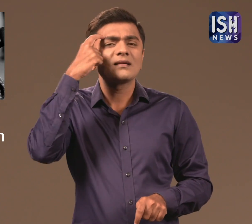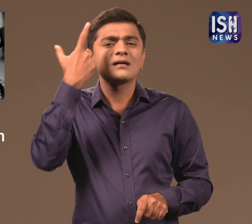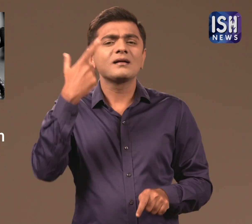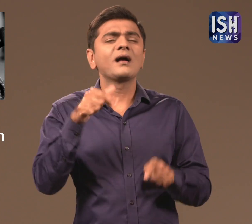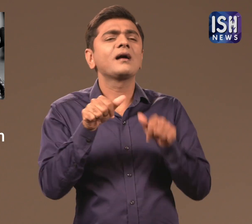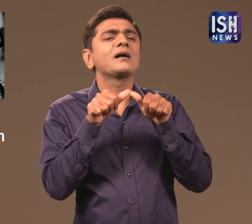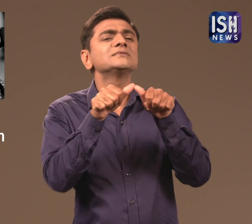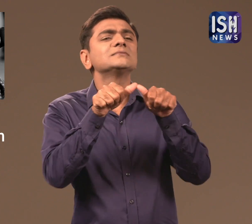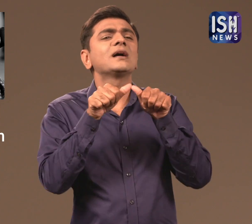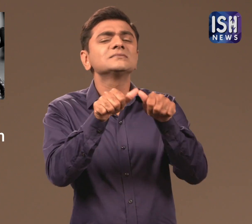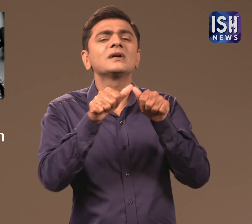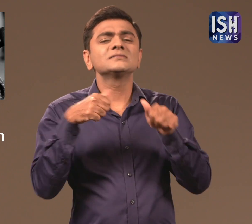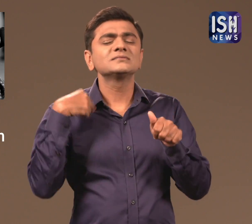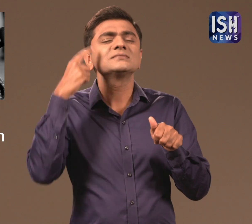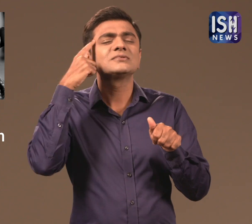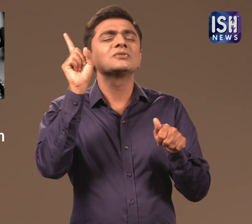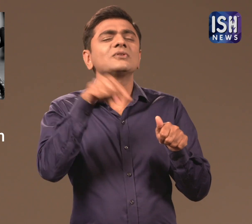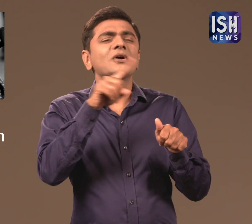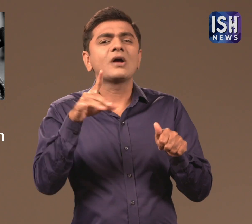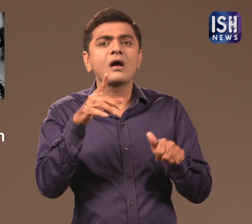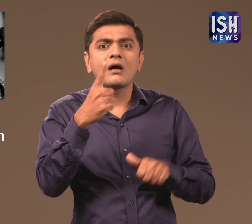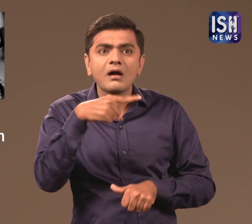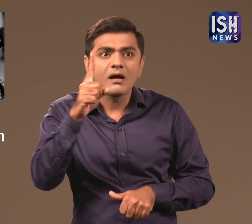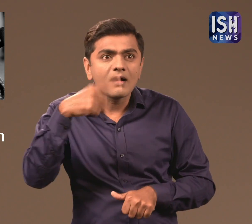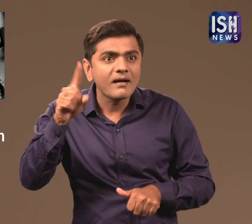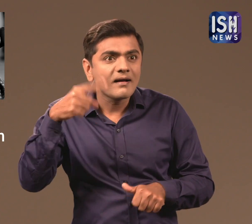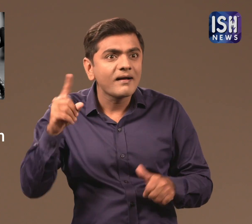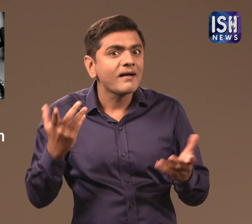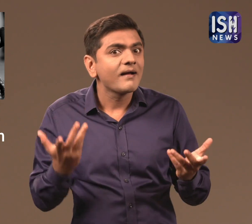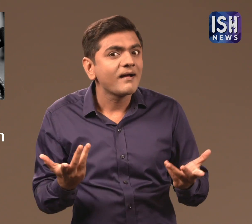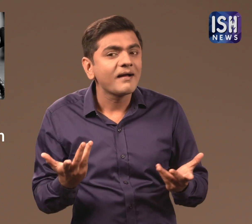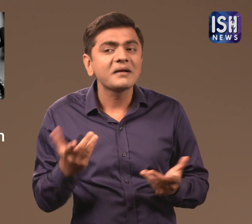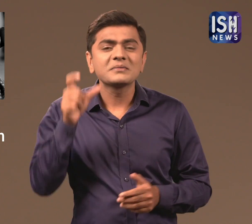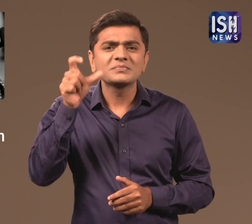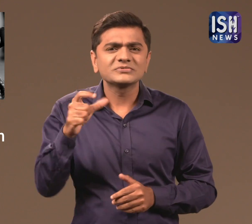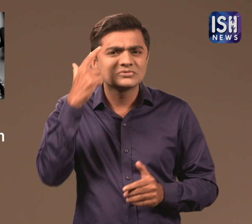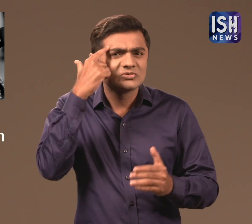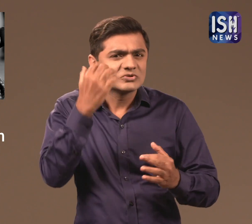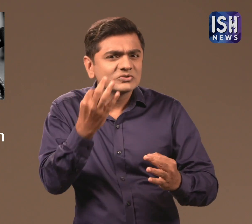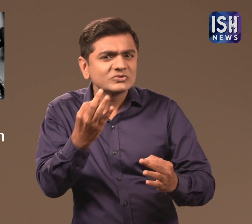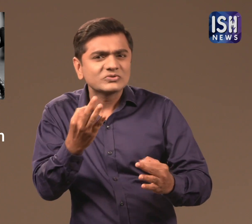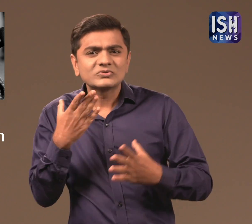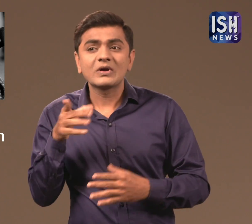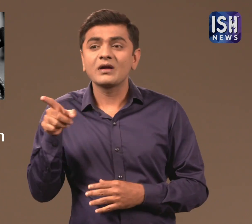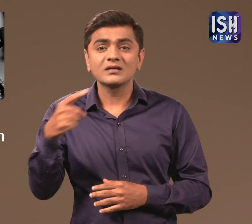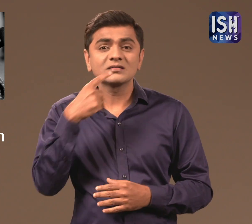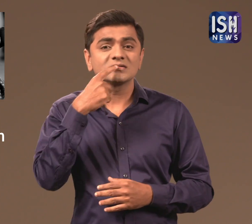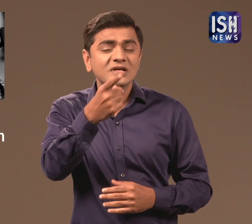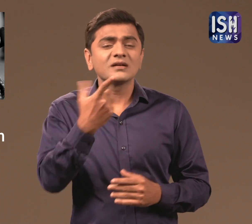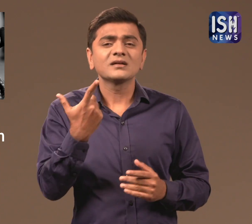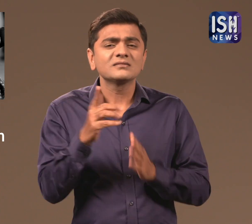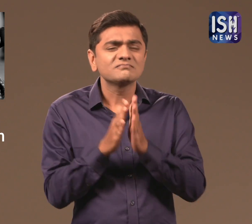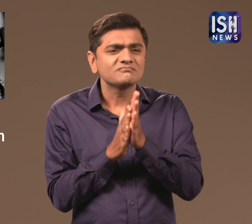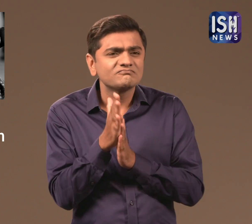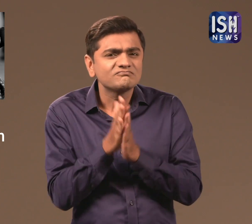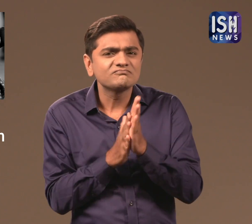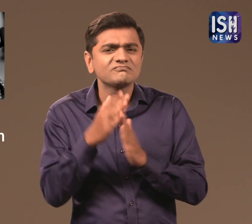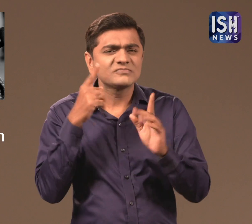He thought his answers to many of the questions were wrong but most of them were correct. He was very surprised. He is extremely